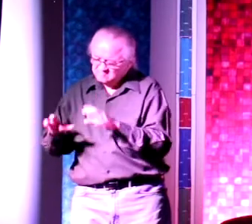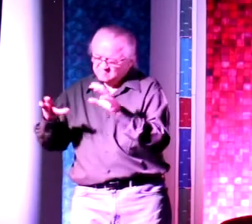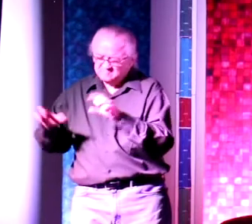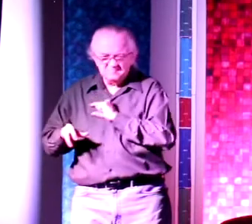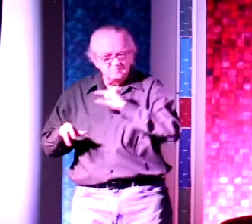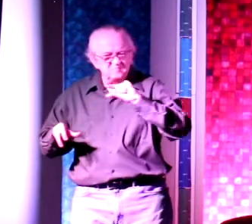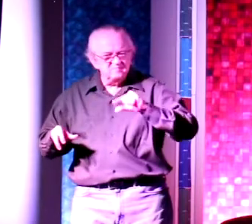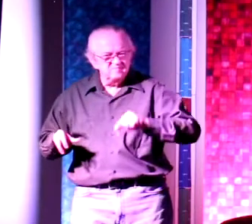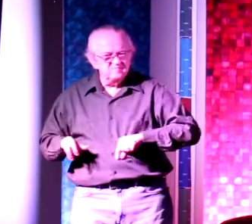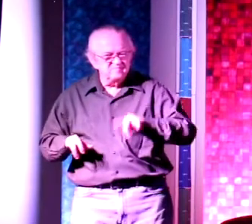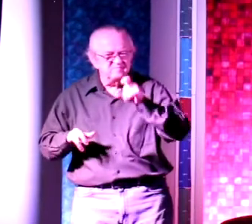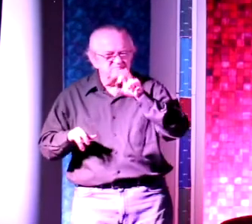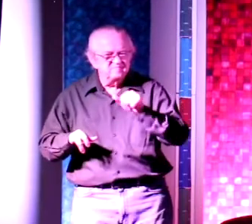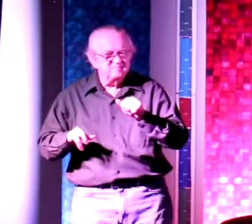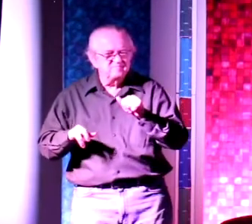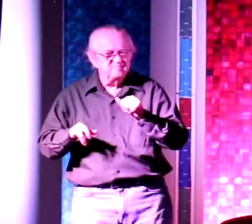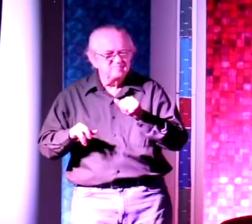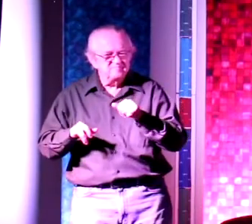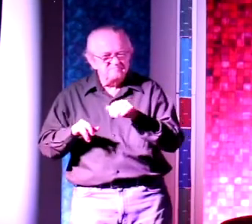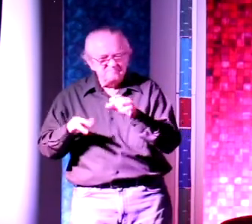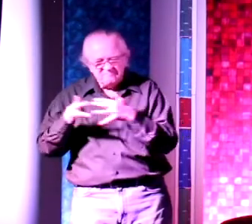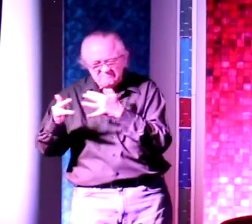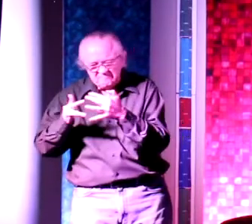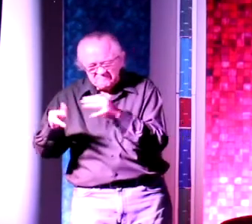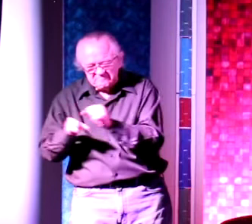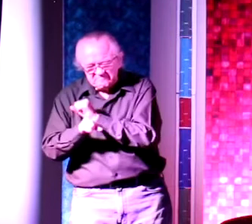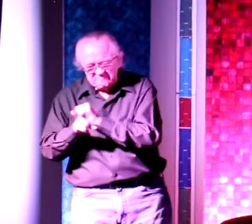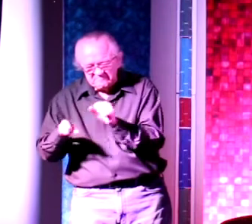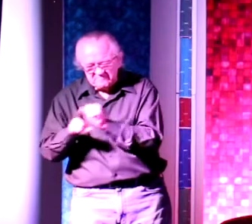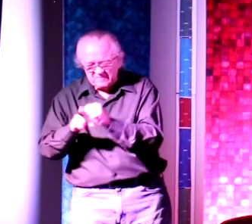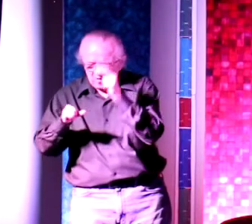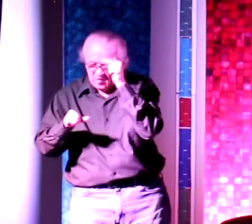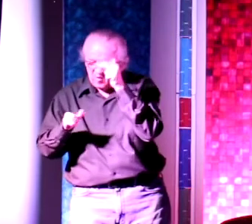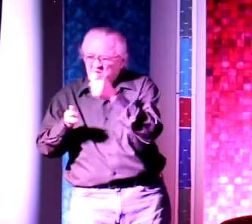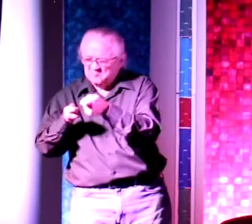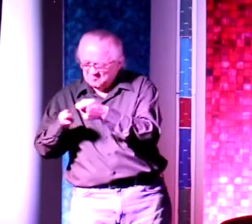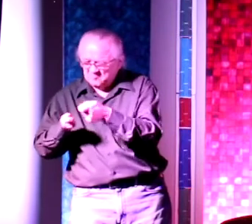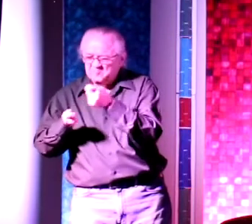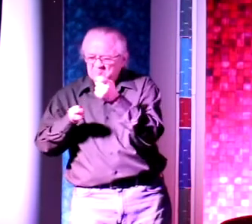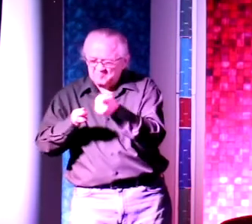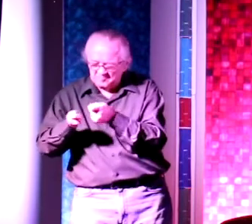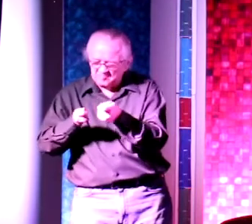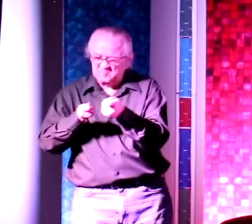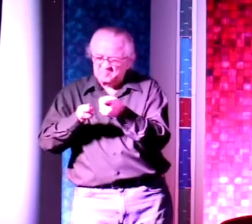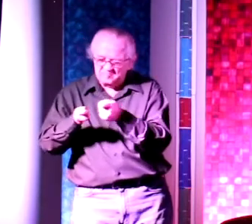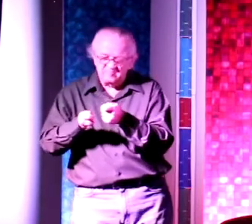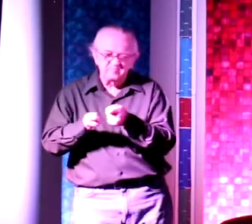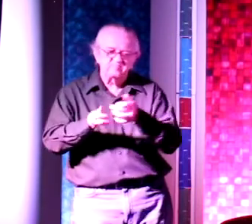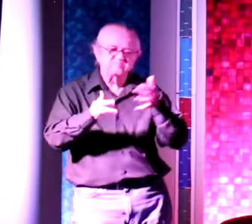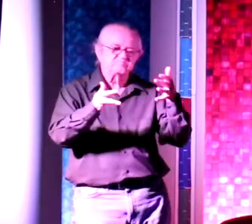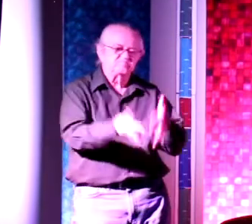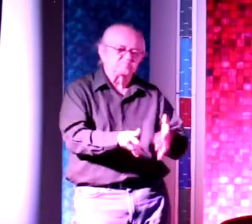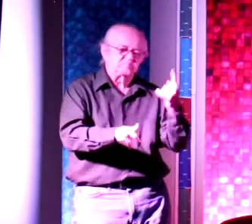Victoria. He tamed some really tough horses. And then they said, we've got one horse that you're not going to be able to tame, John, because it's a